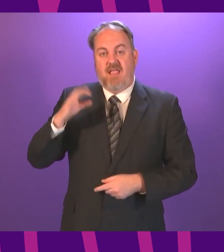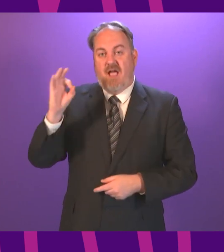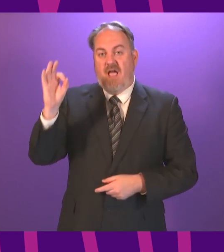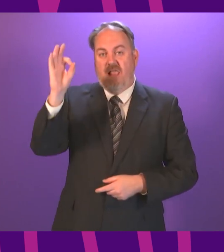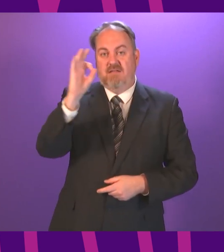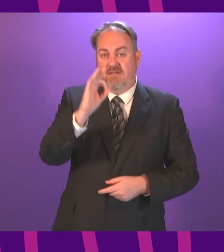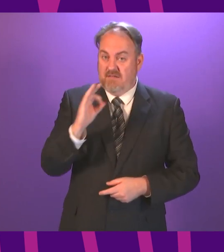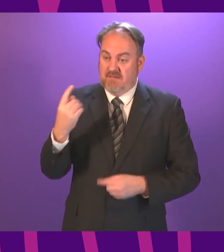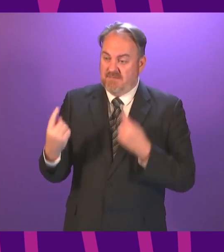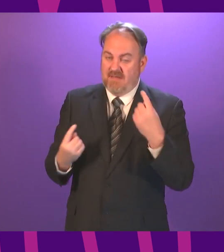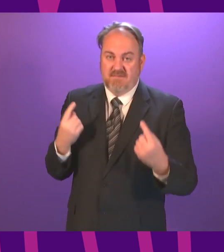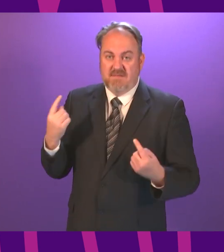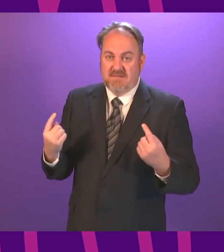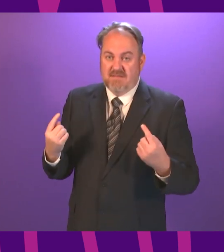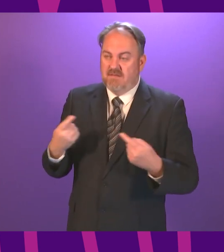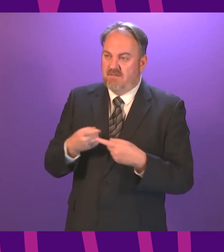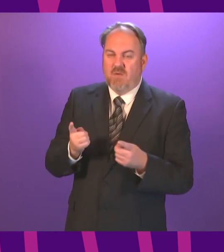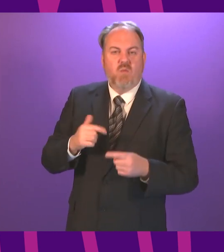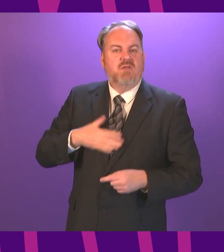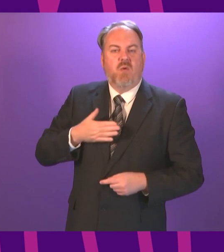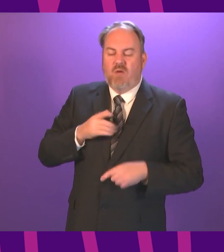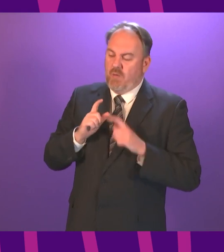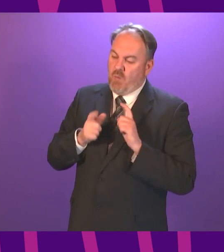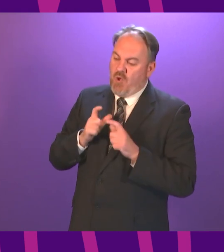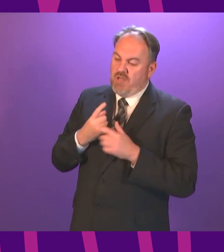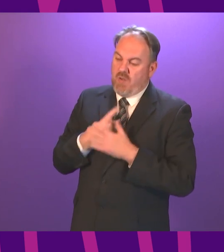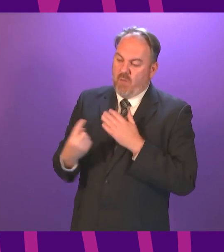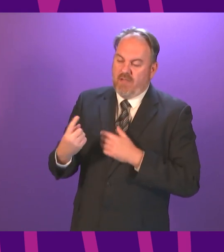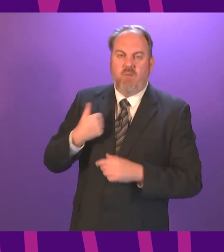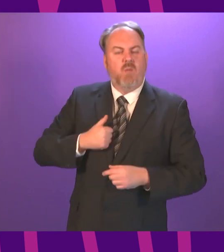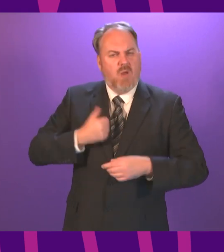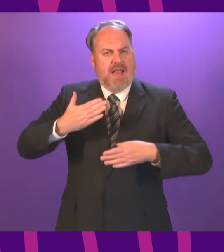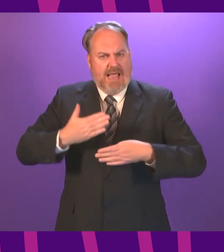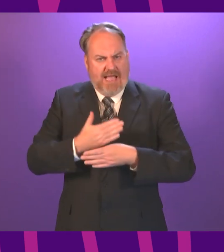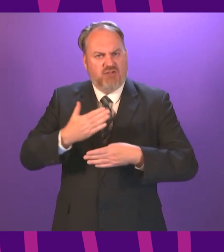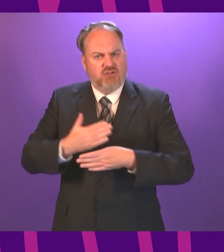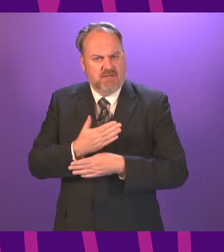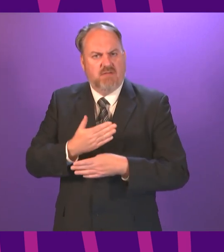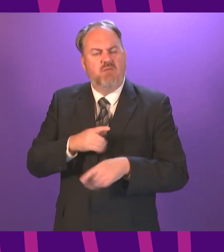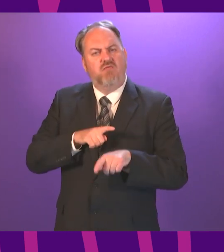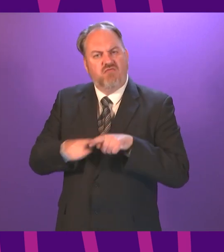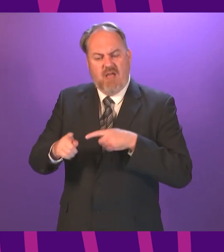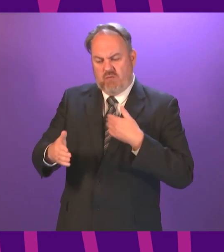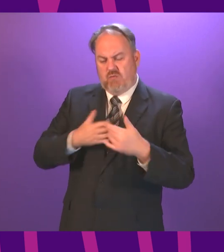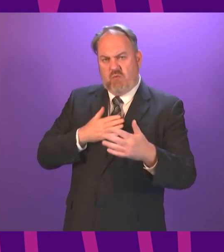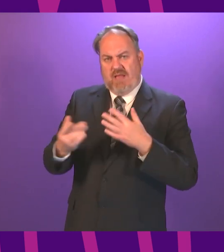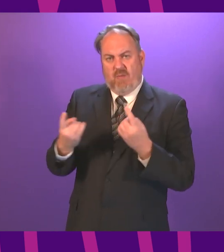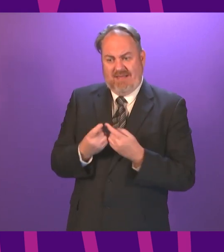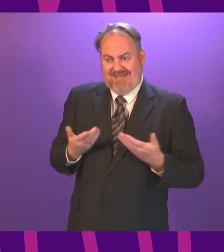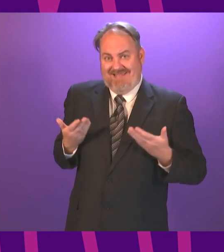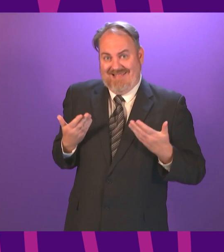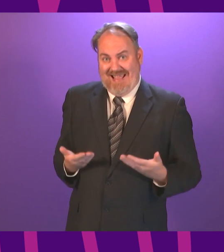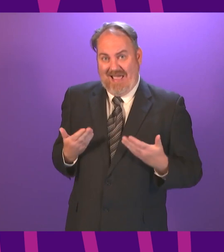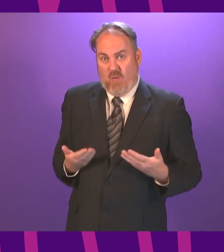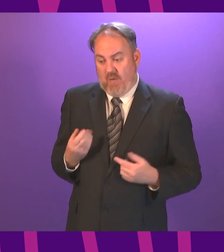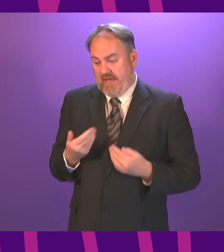realise that what they want is action rather than warm words, hence the work that is going on to improve matters in the short, medium and longer term. With regard